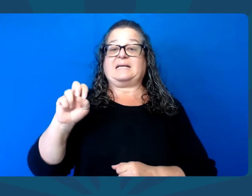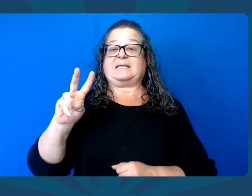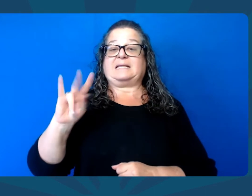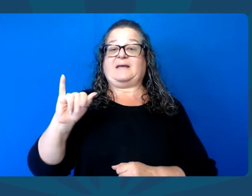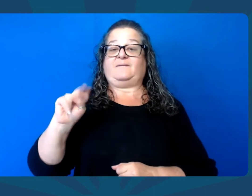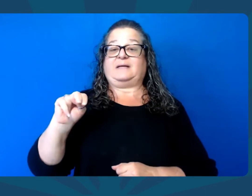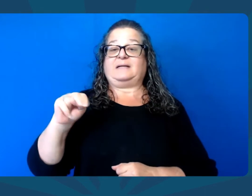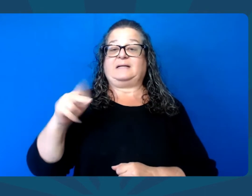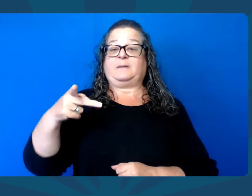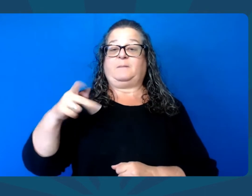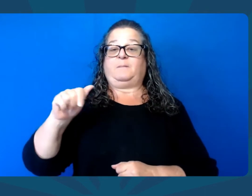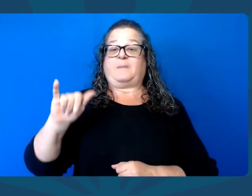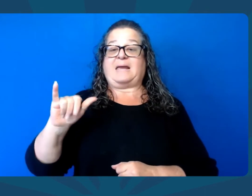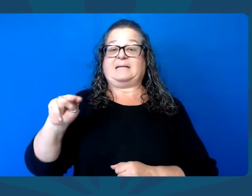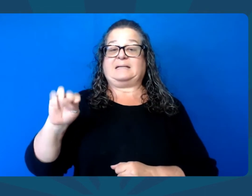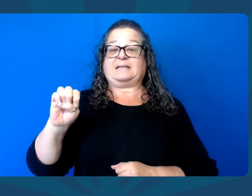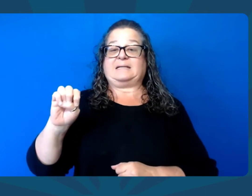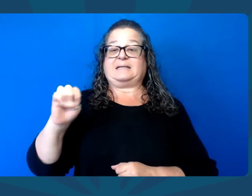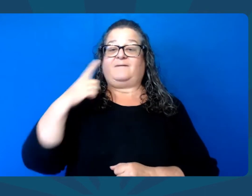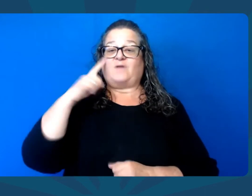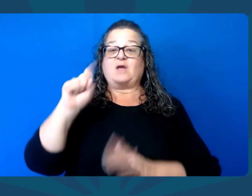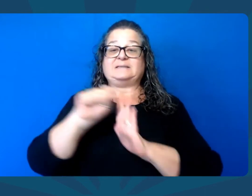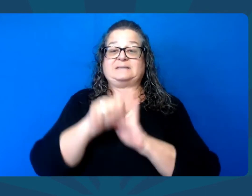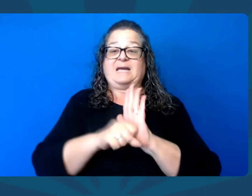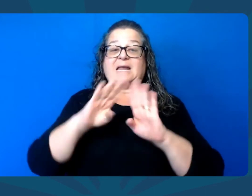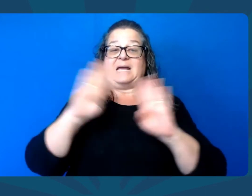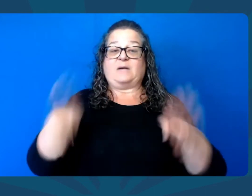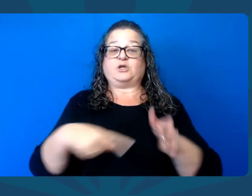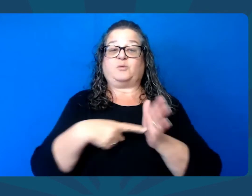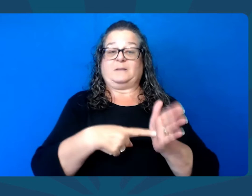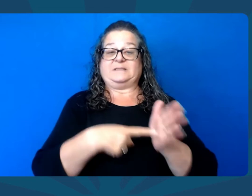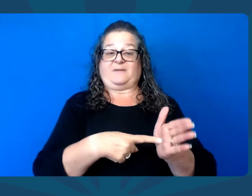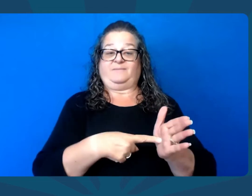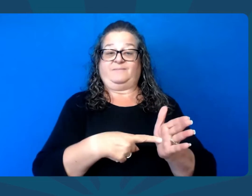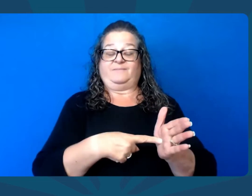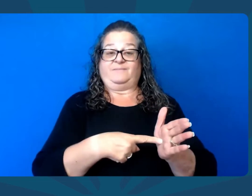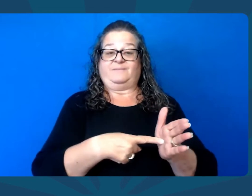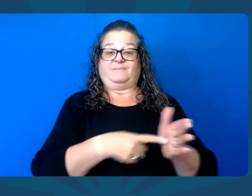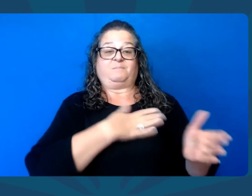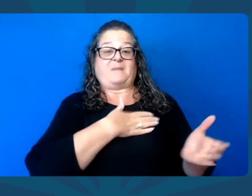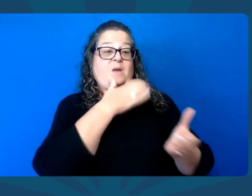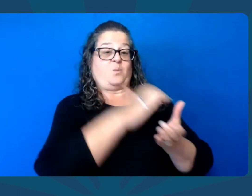Thoma, and Kevin Payne for State House.